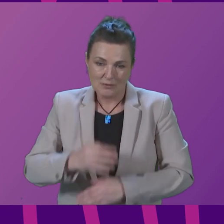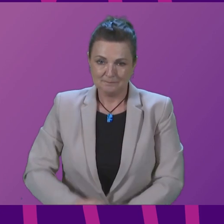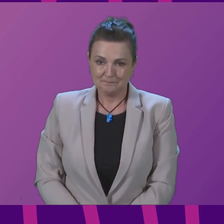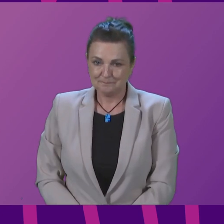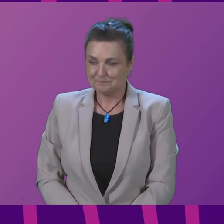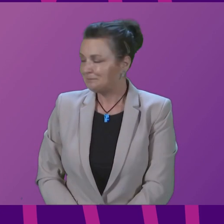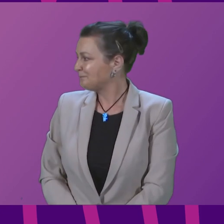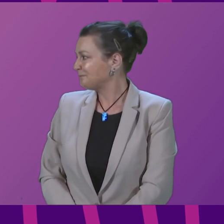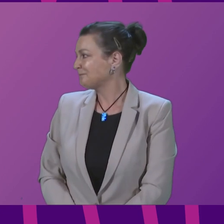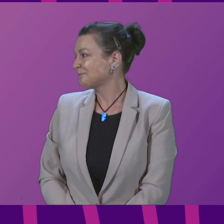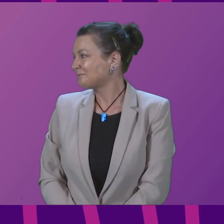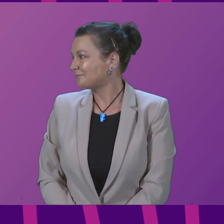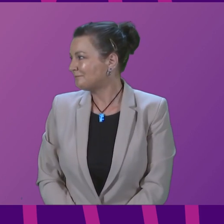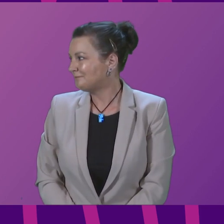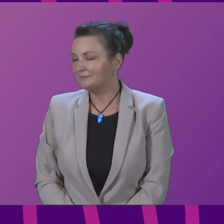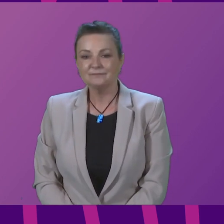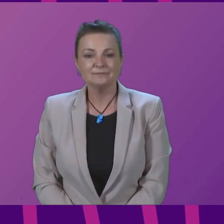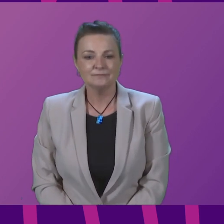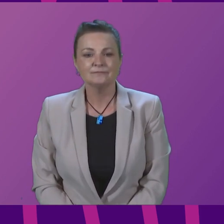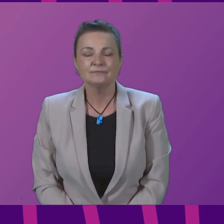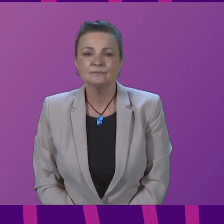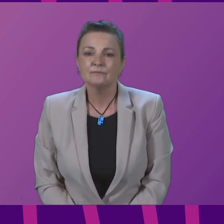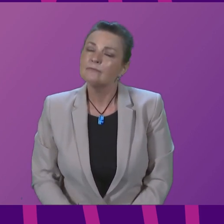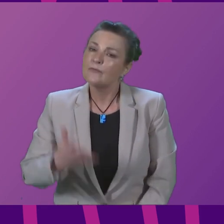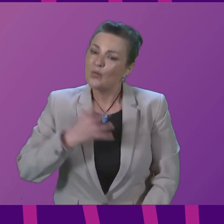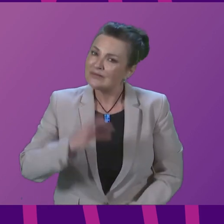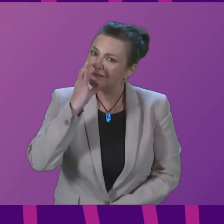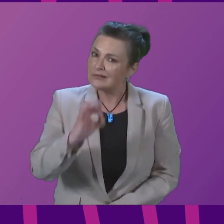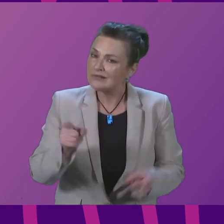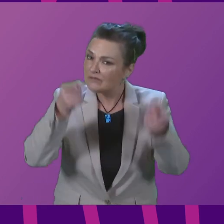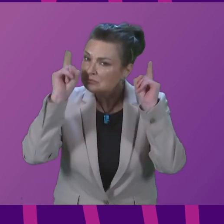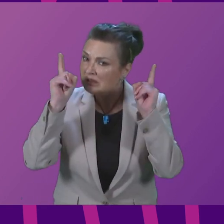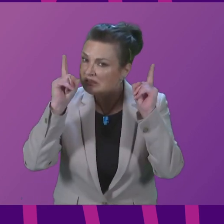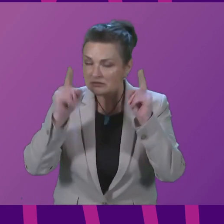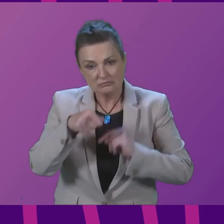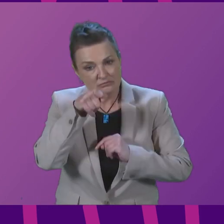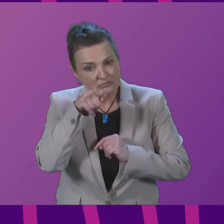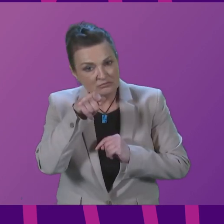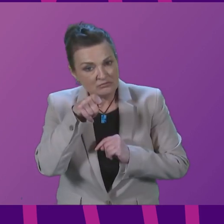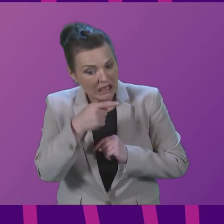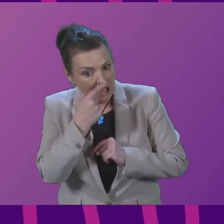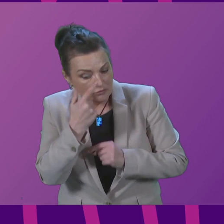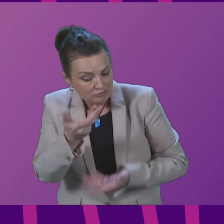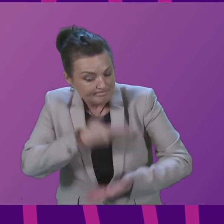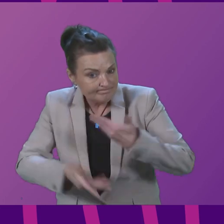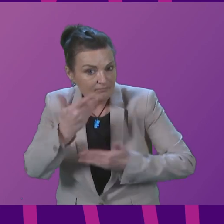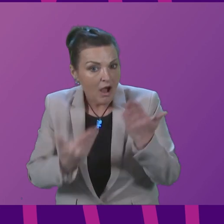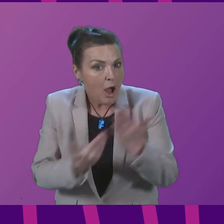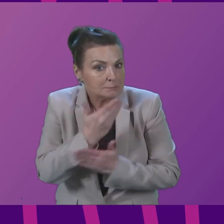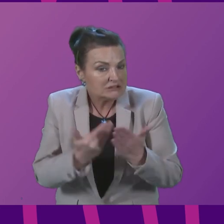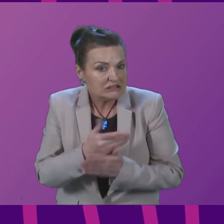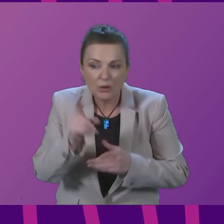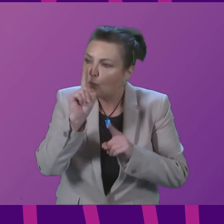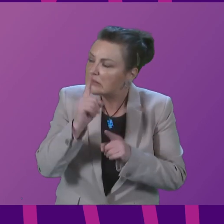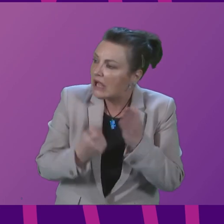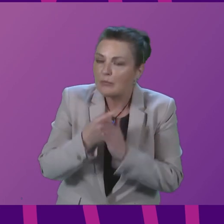To ask the First Minister whether she can provide an update on the Scottish Government strategy to include libraries in the policy to address the attainment gap.